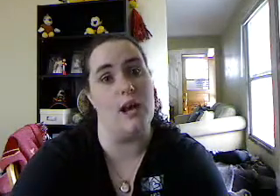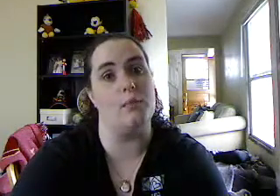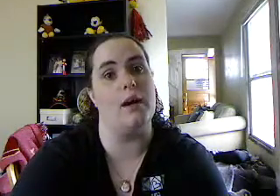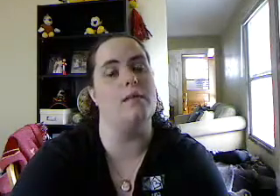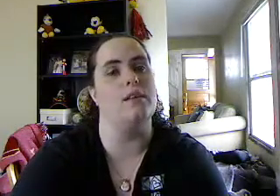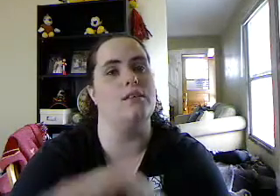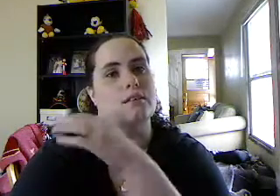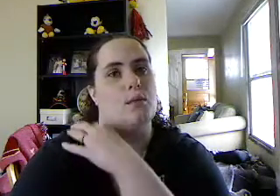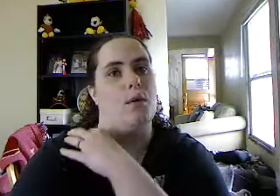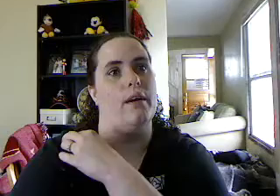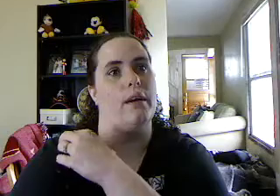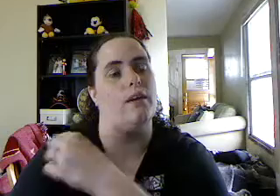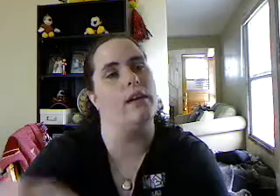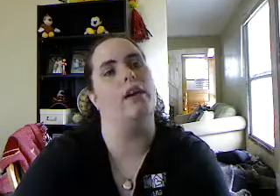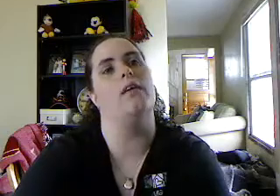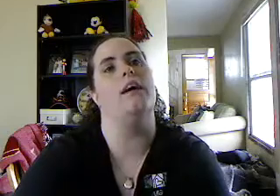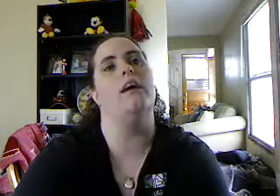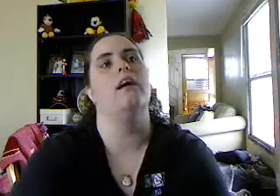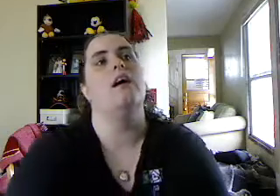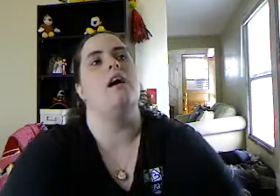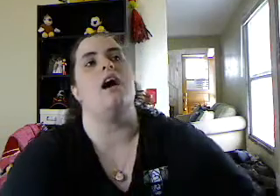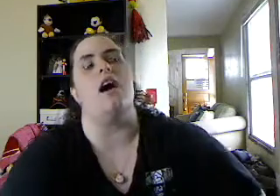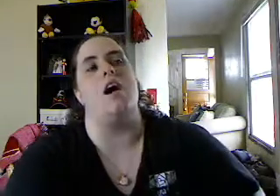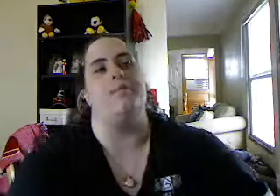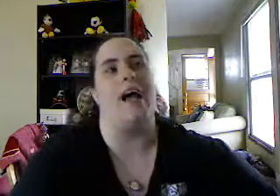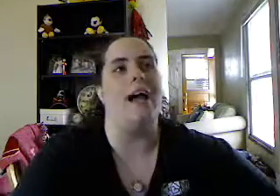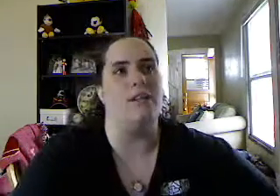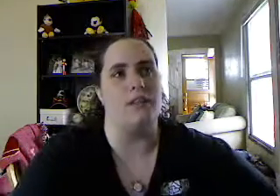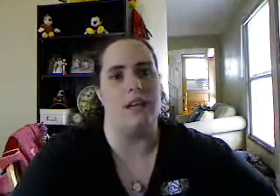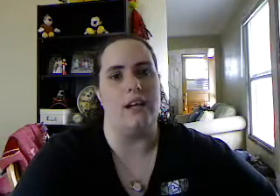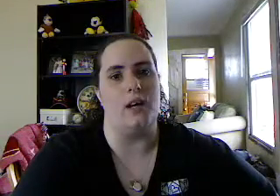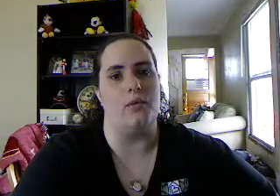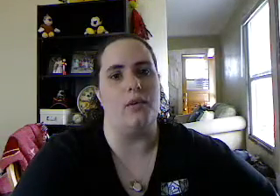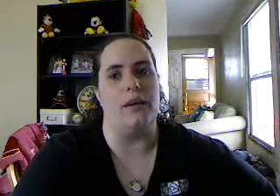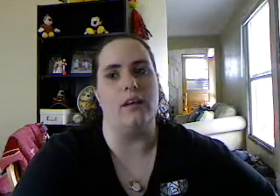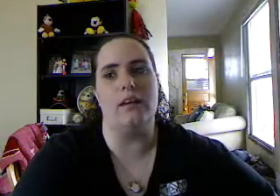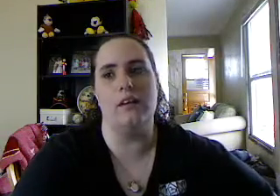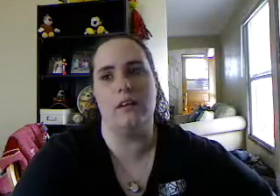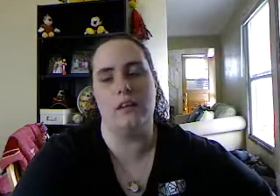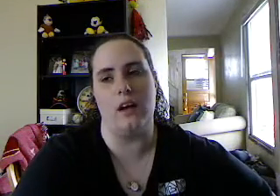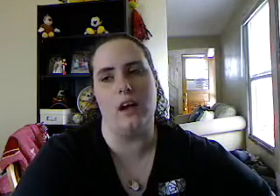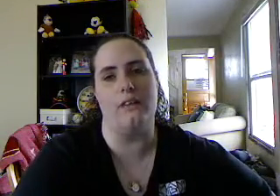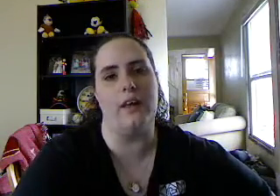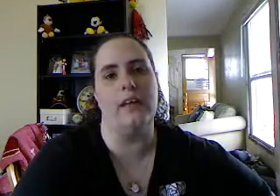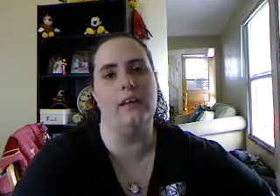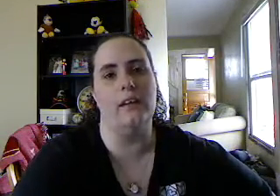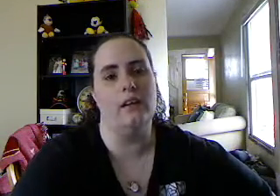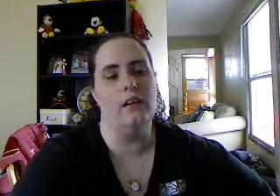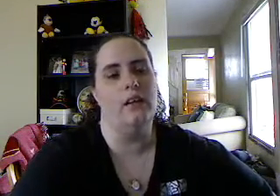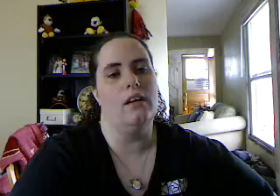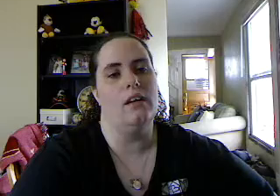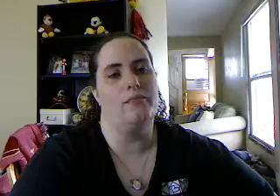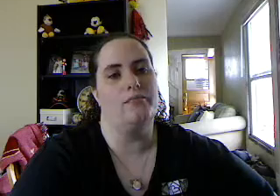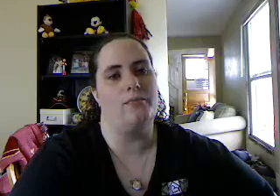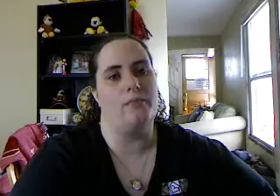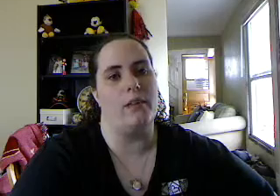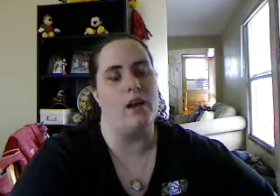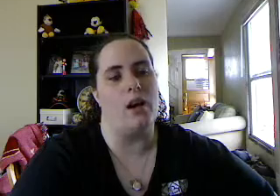stop. I mean, you just keep going and going and going. Um, I even ended up going all night, um,